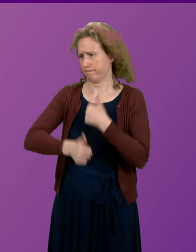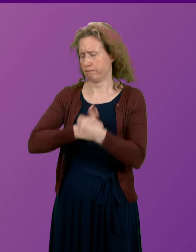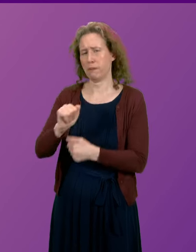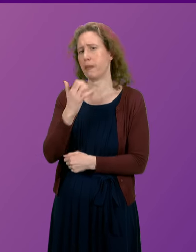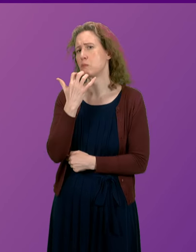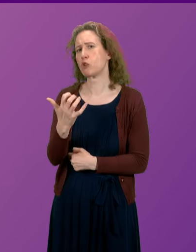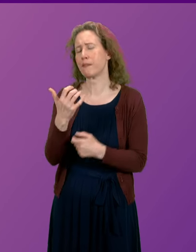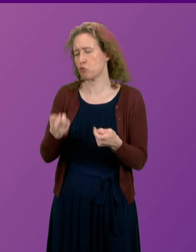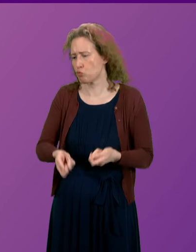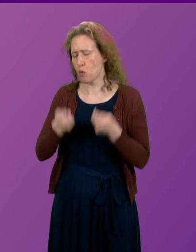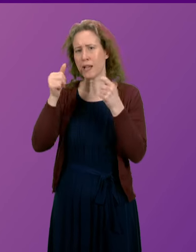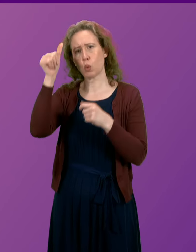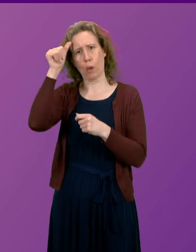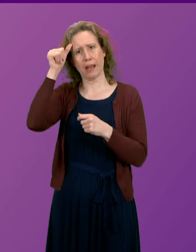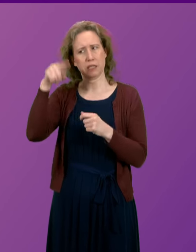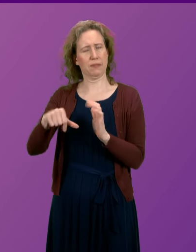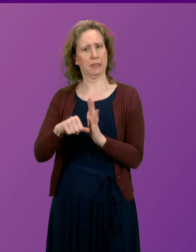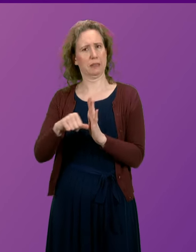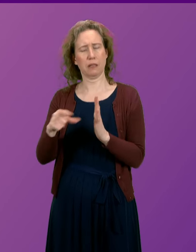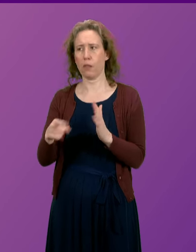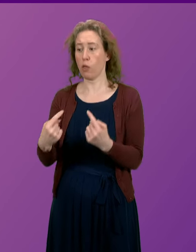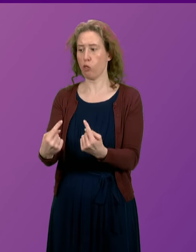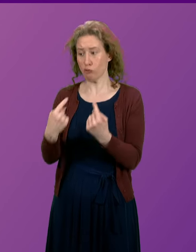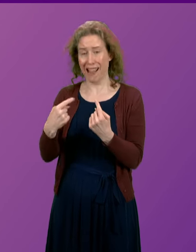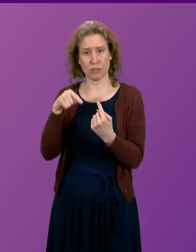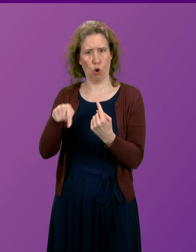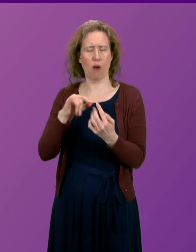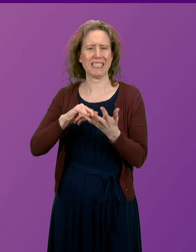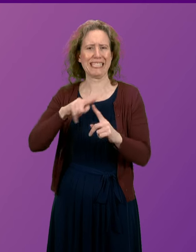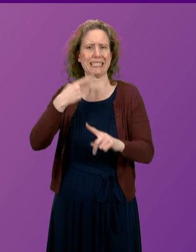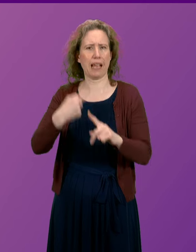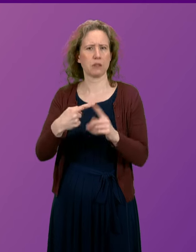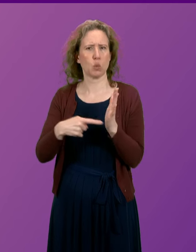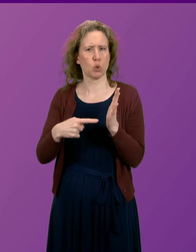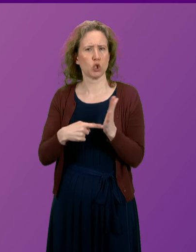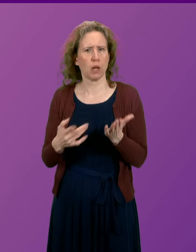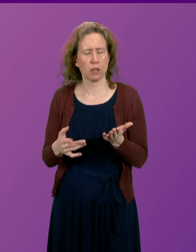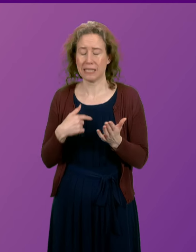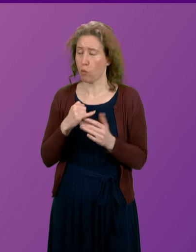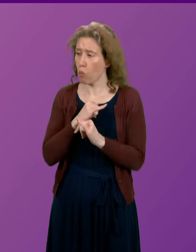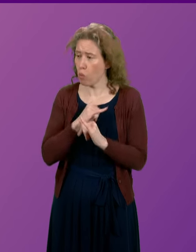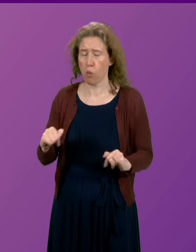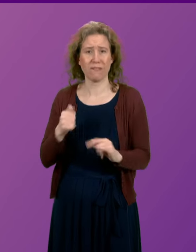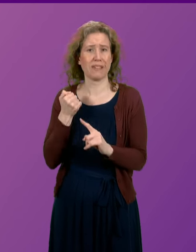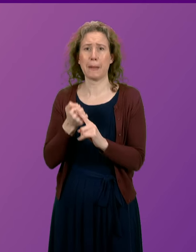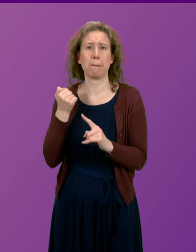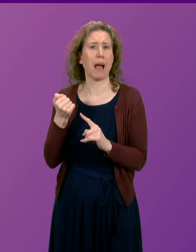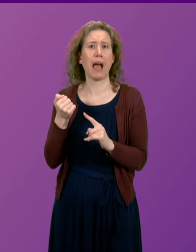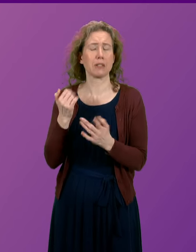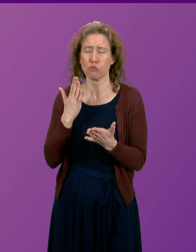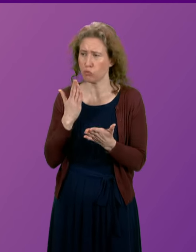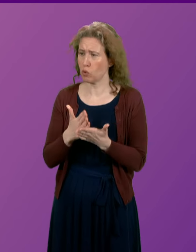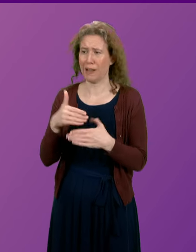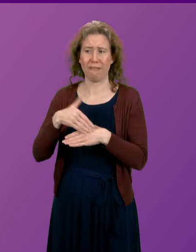in raising the awareness of the threat of sextortion which has had such a terrible impact on their